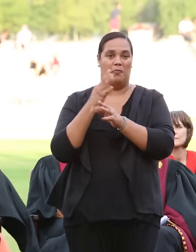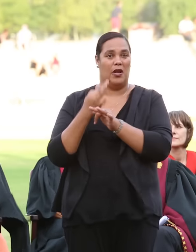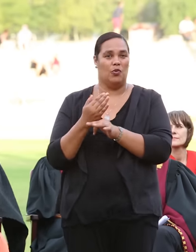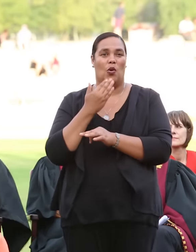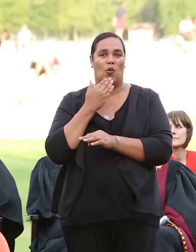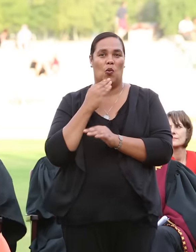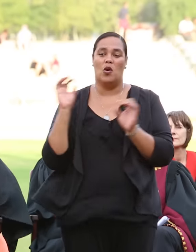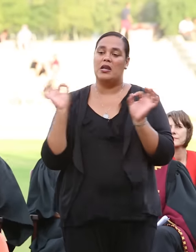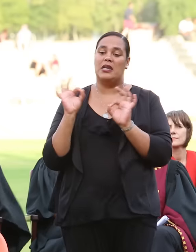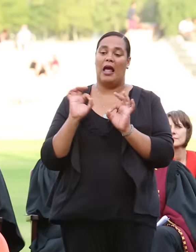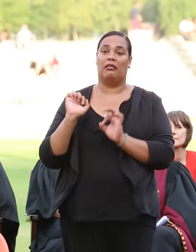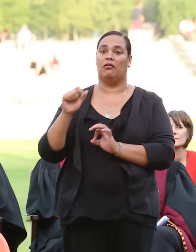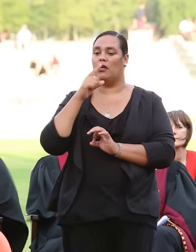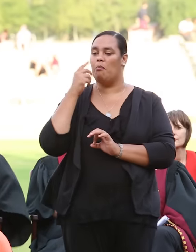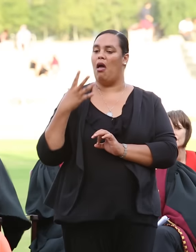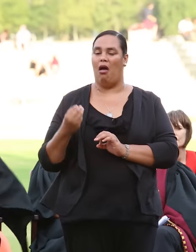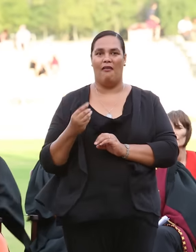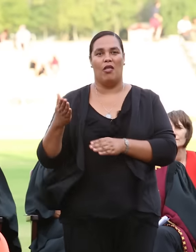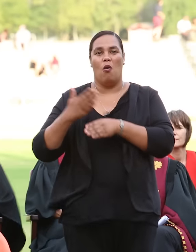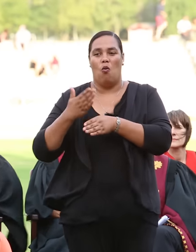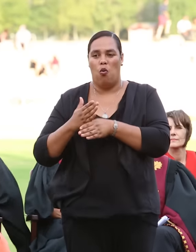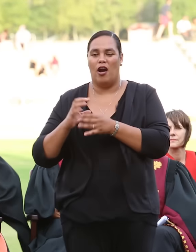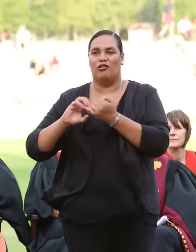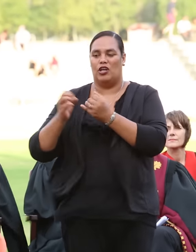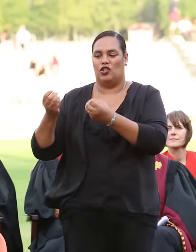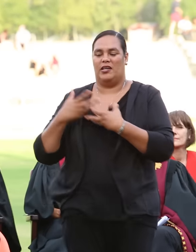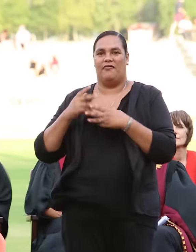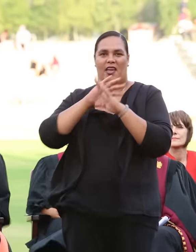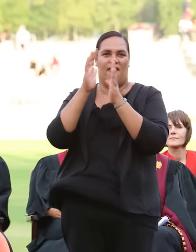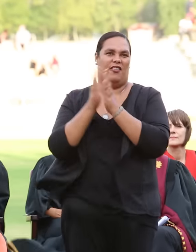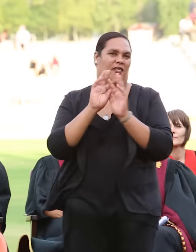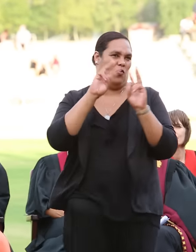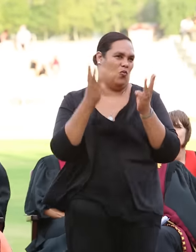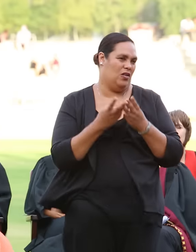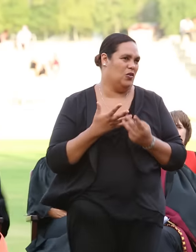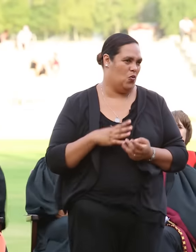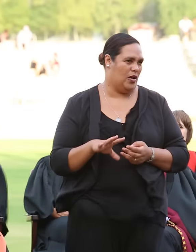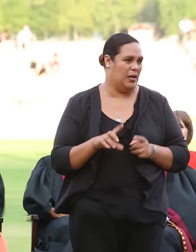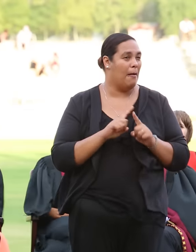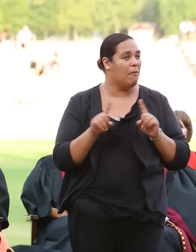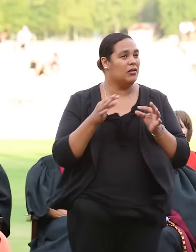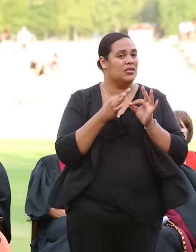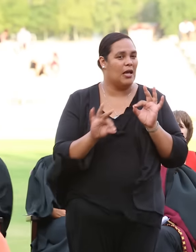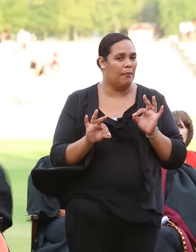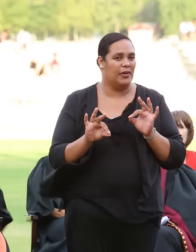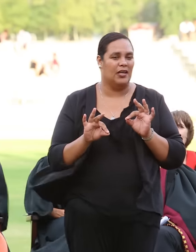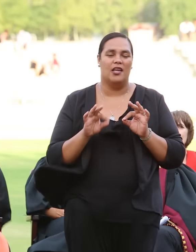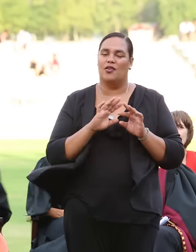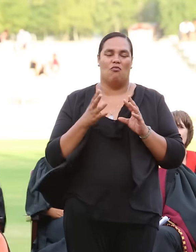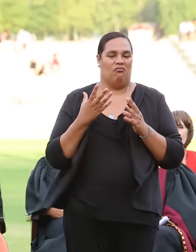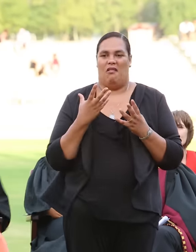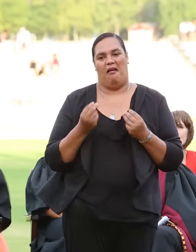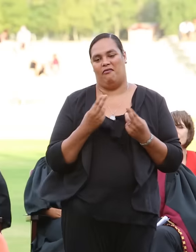who, with nothing to their name, worked to give me everything in the world, but simply did not have the resources.